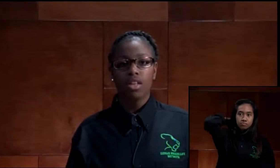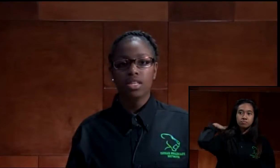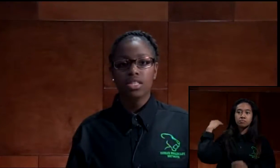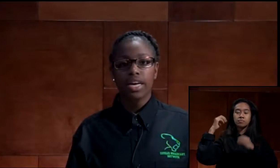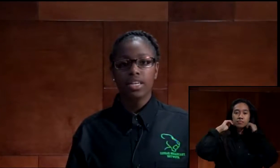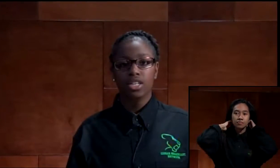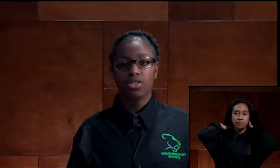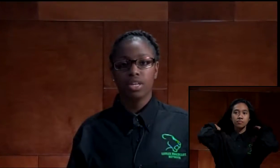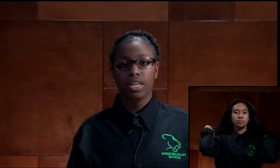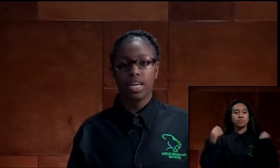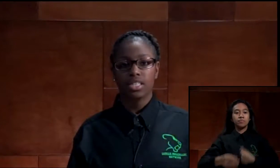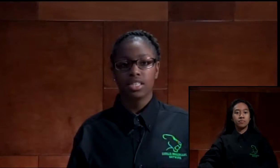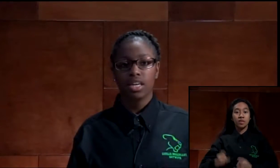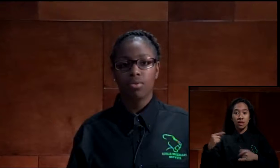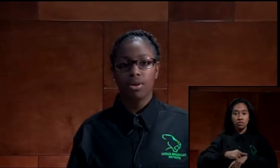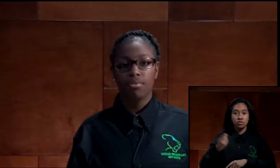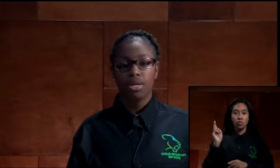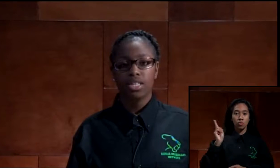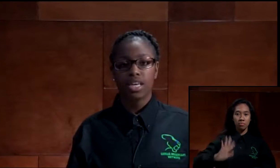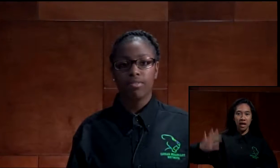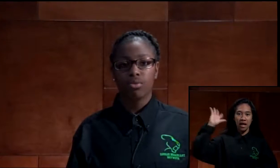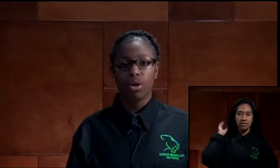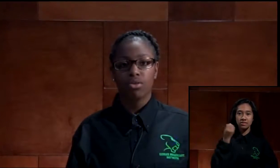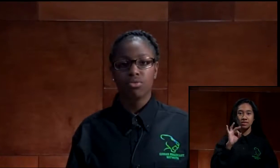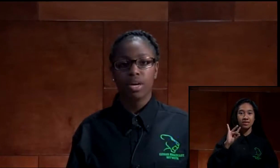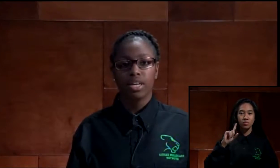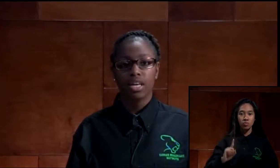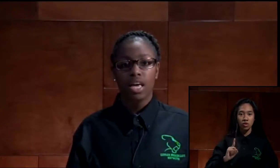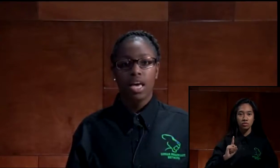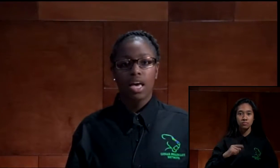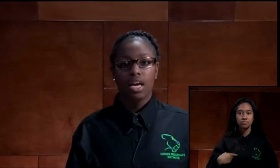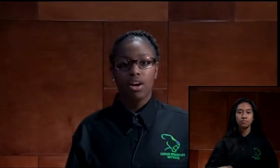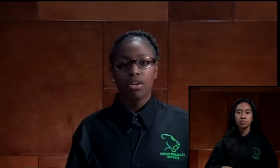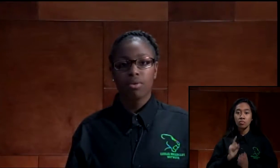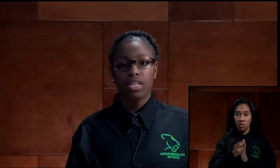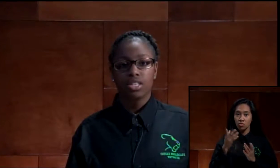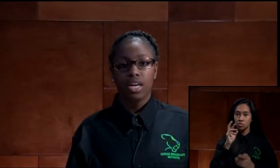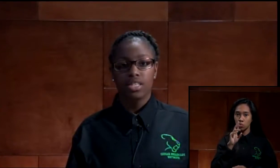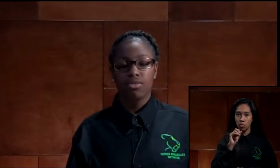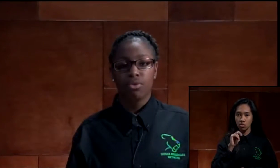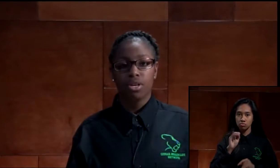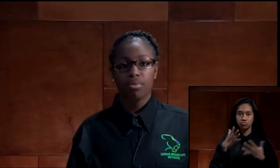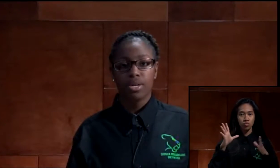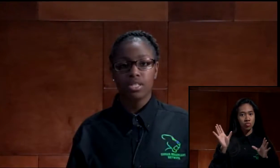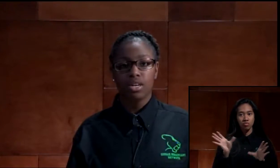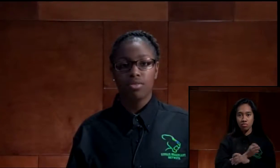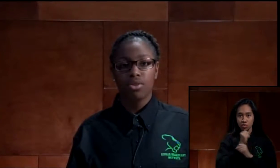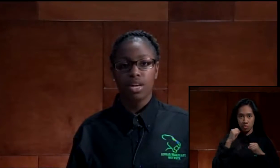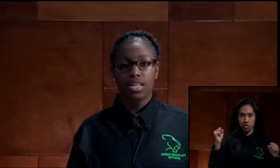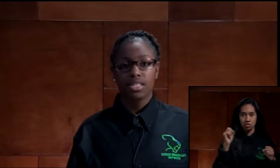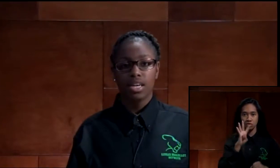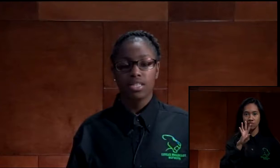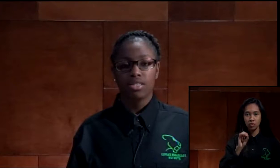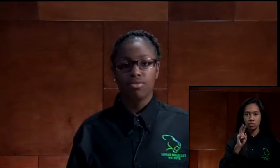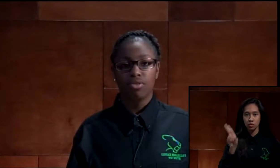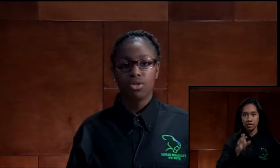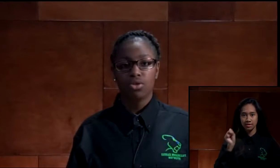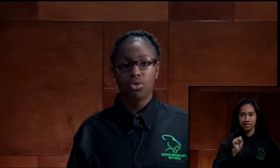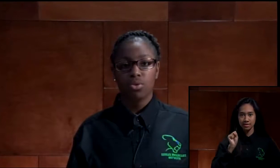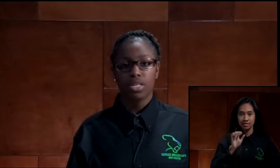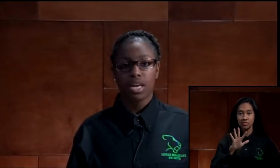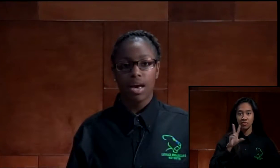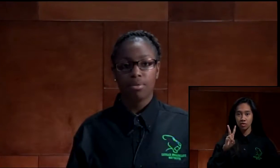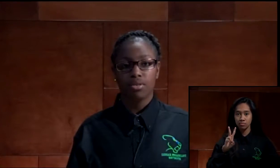On this day in history, in 1981, minutes after Ronald Reagan's inauguration as the 40th President of the United States, the